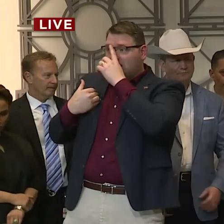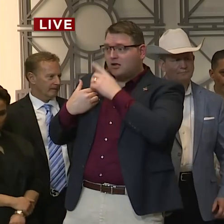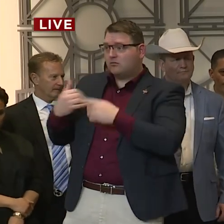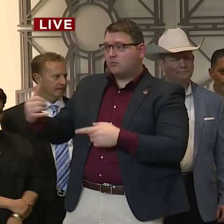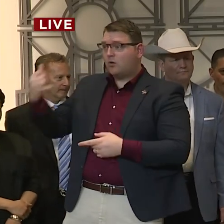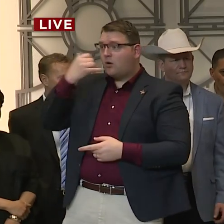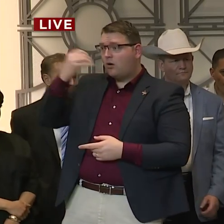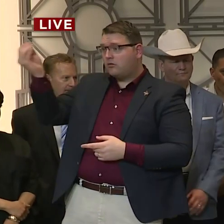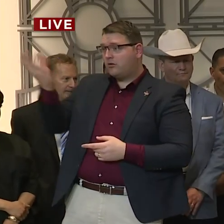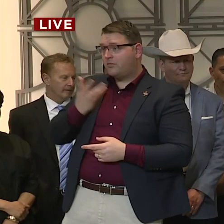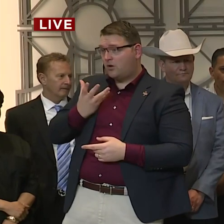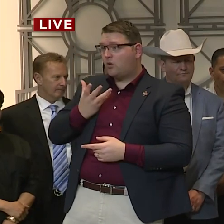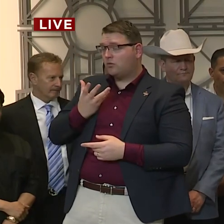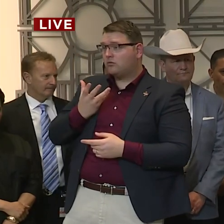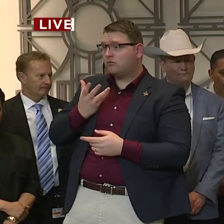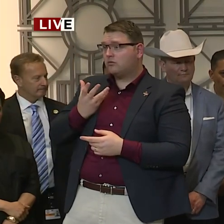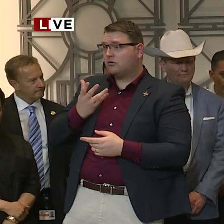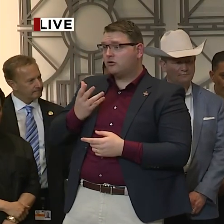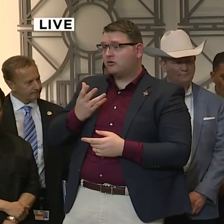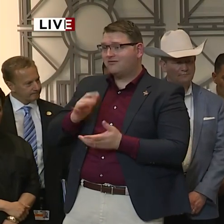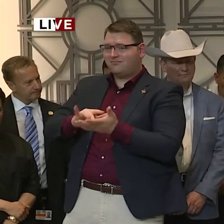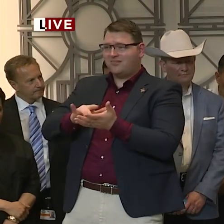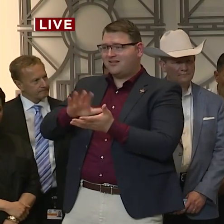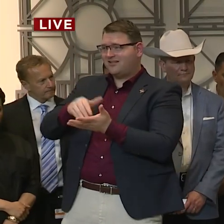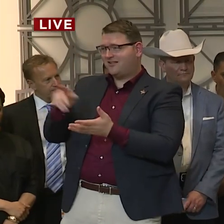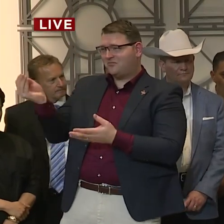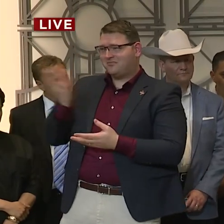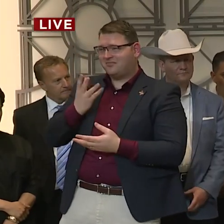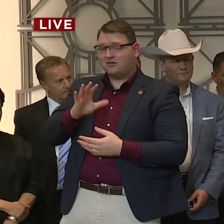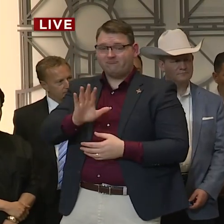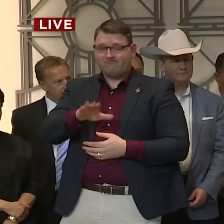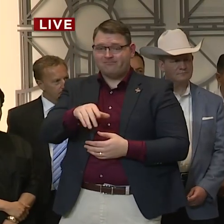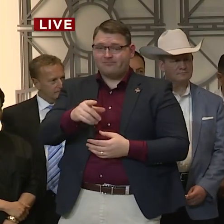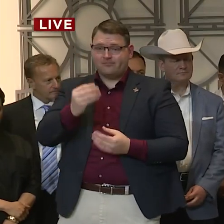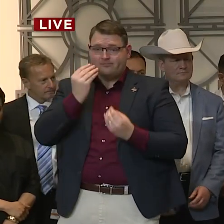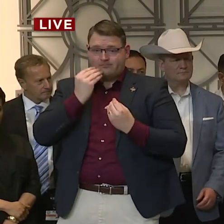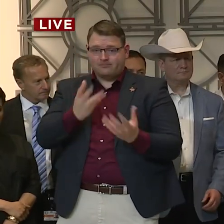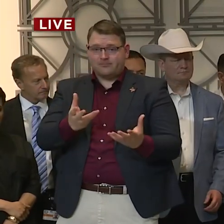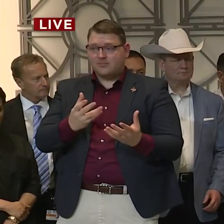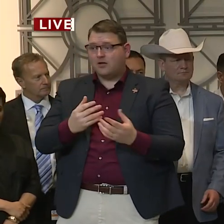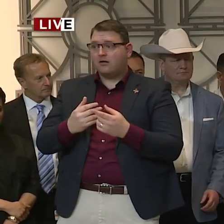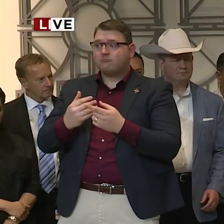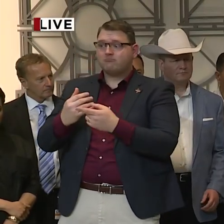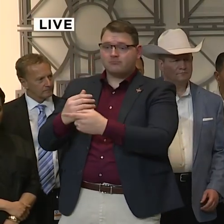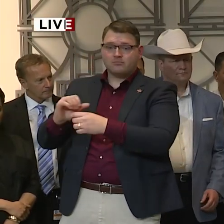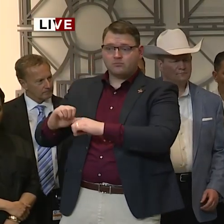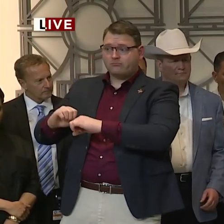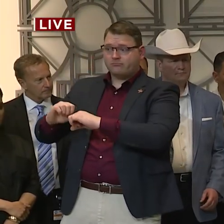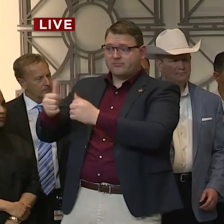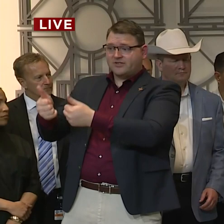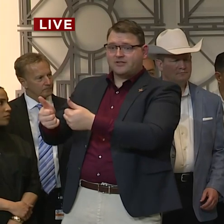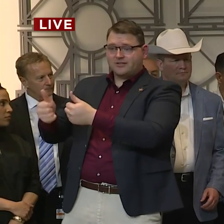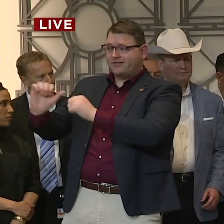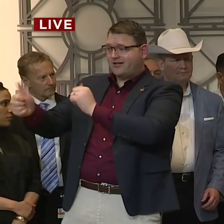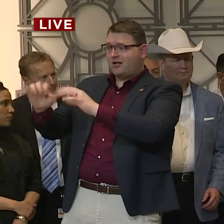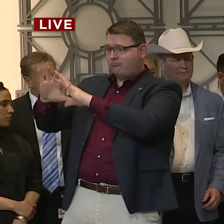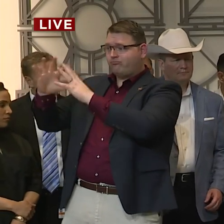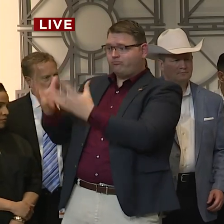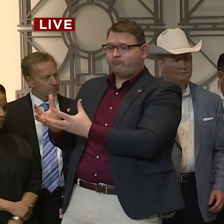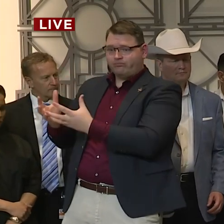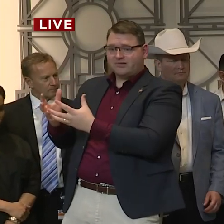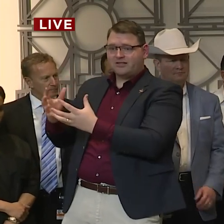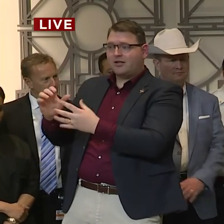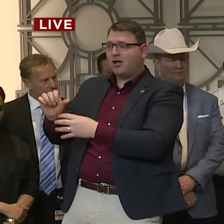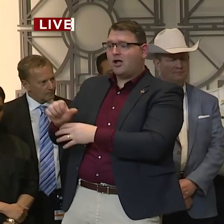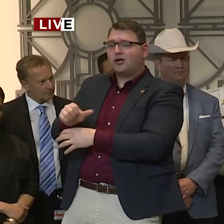from the medical center about when we're getting ready to stand up, for example, alternative testing sites, the need for PPEs. The city's been